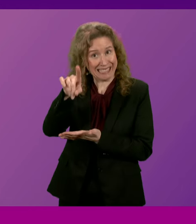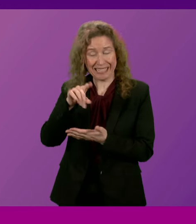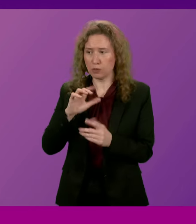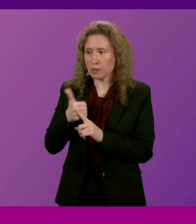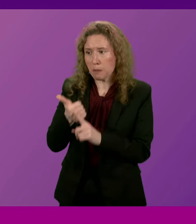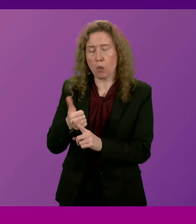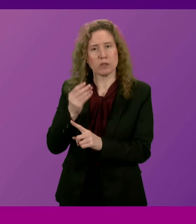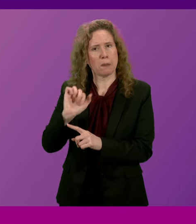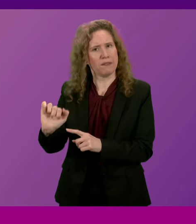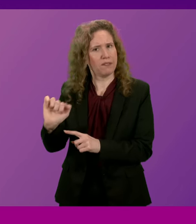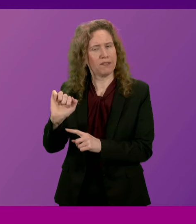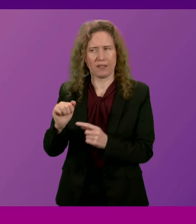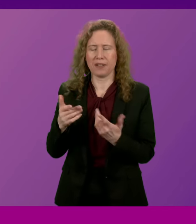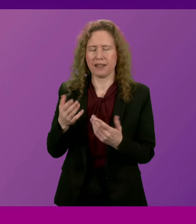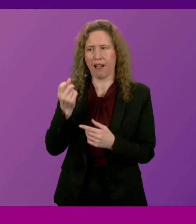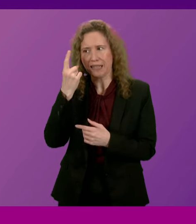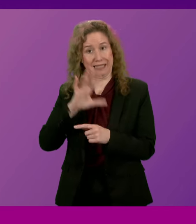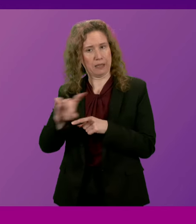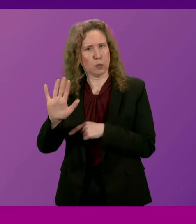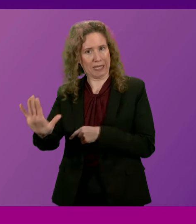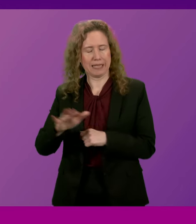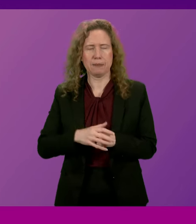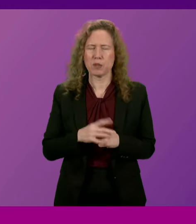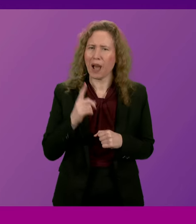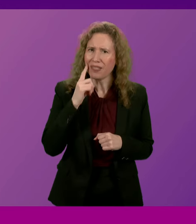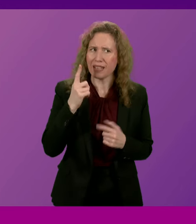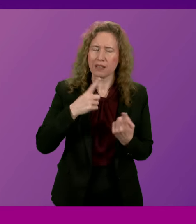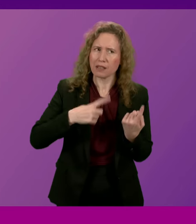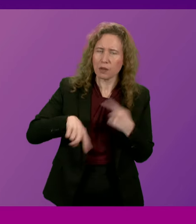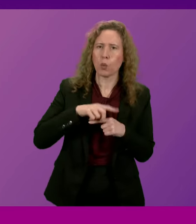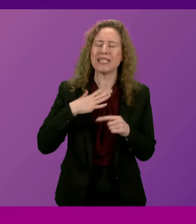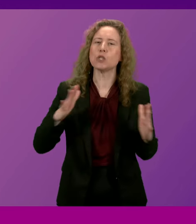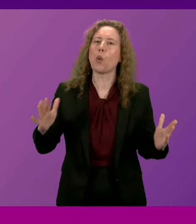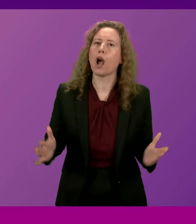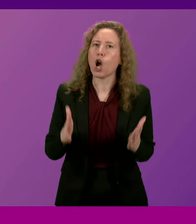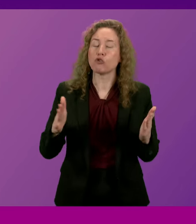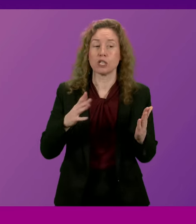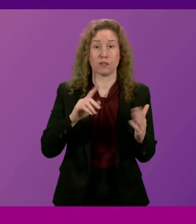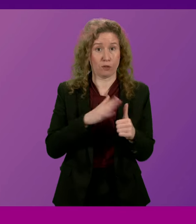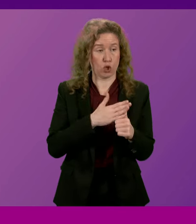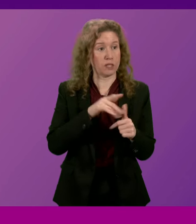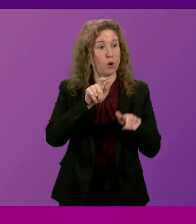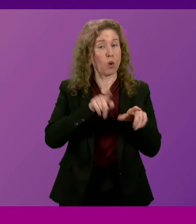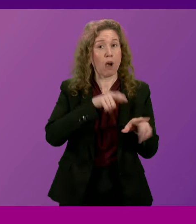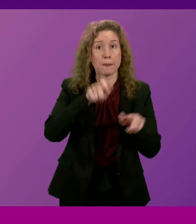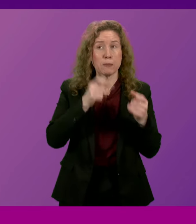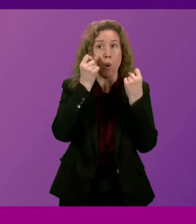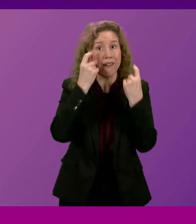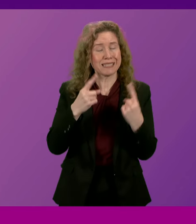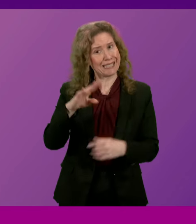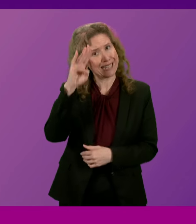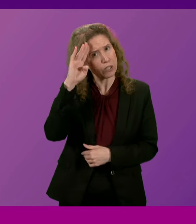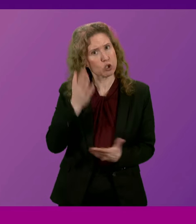support some of this work next week. So I think we've got to encourage awareness raising of the dangers